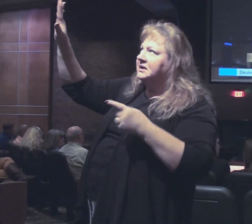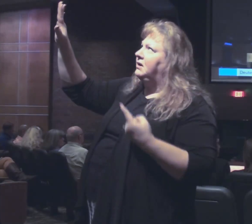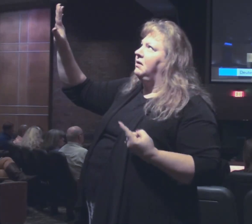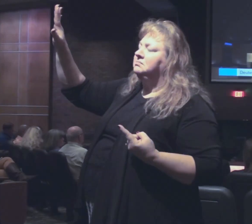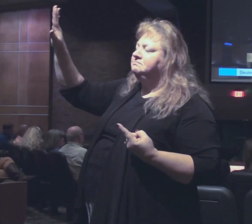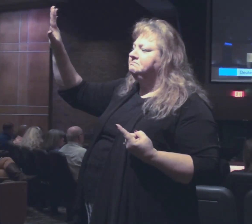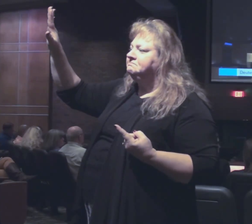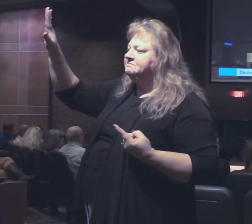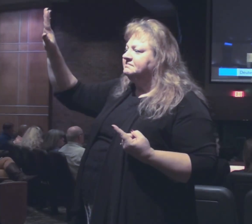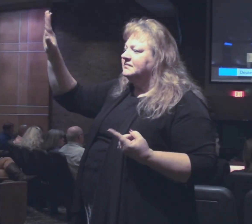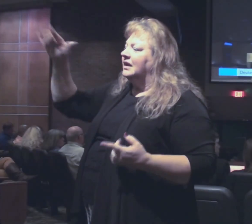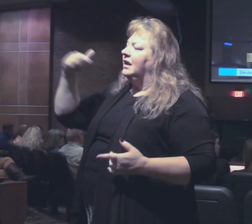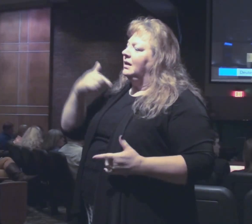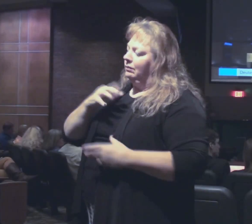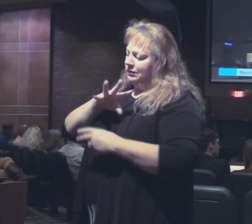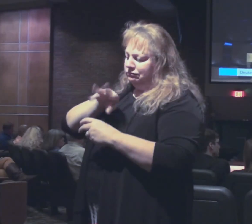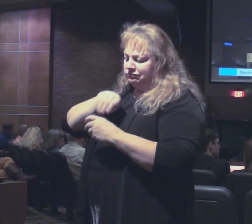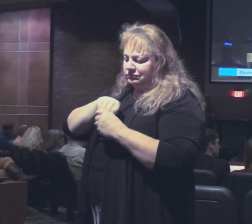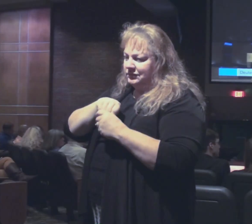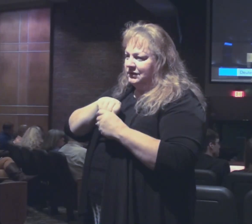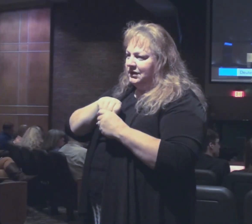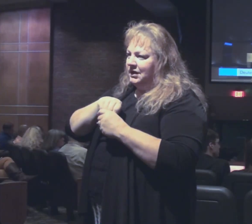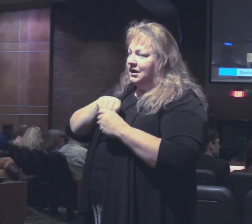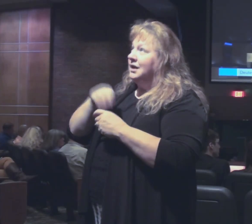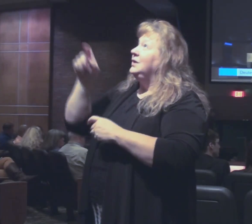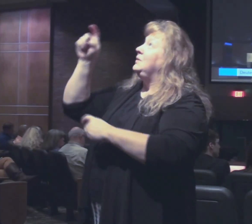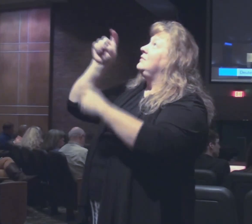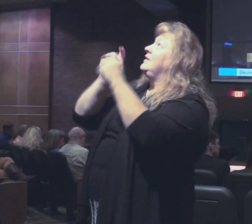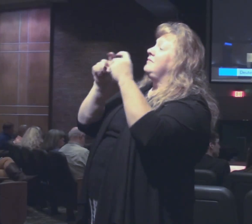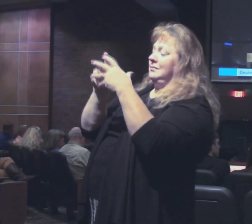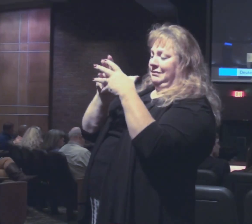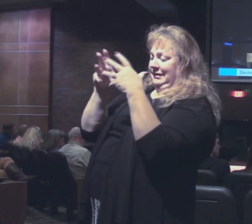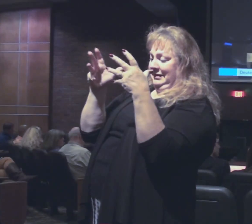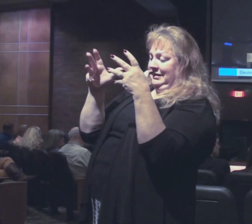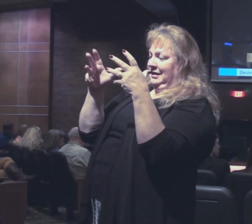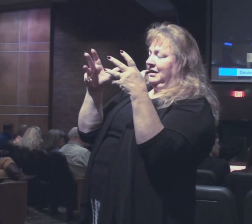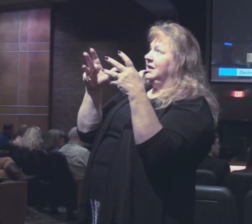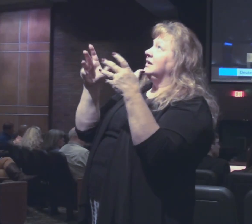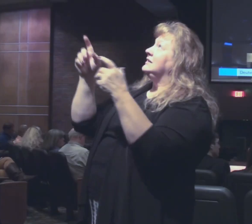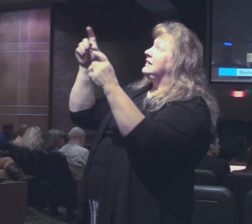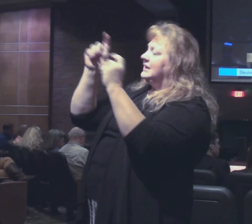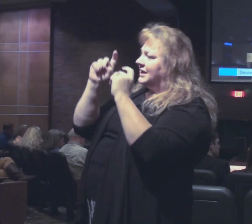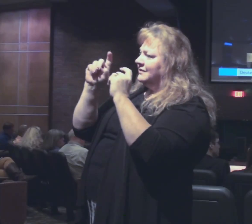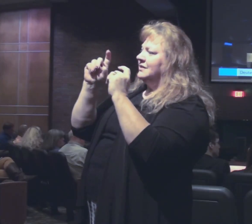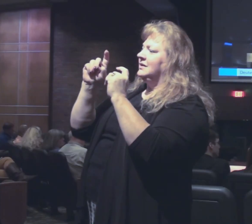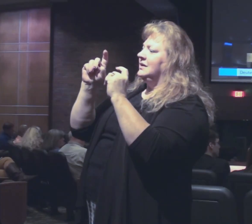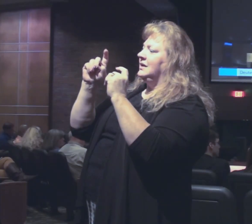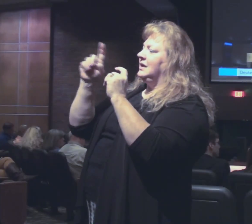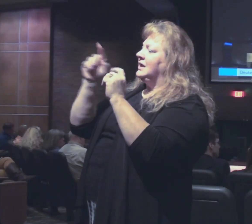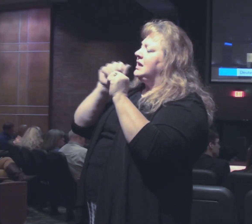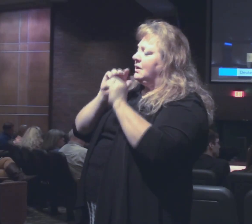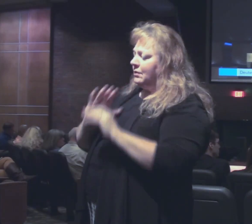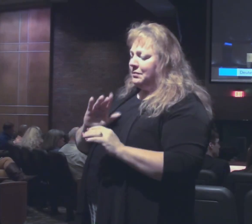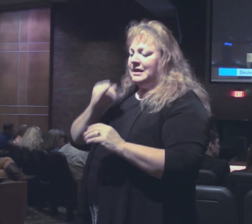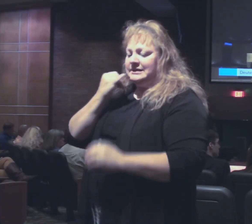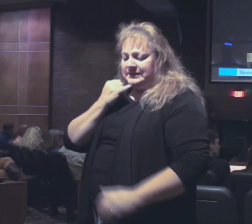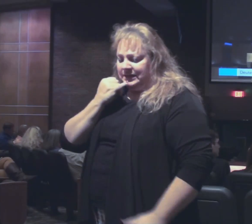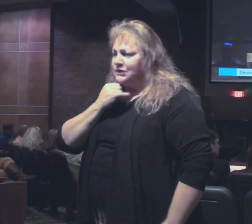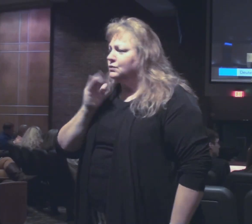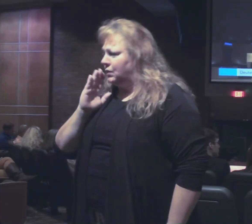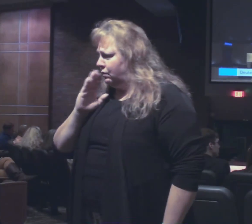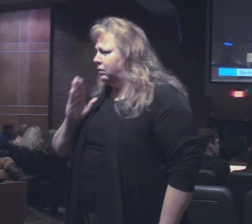And we get caught up in God's blessings. Because he brought the blessings. He's going to bless Israel.